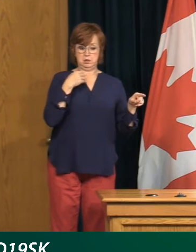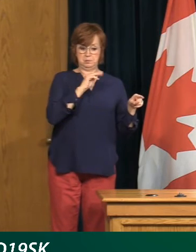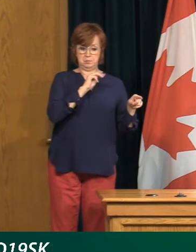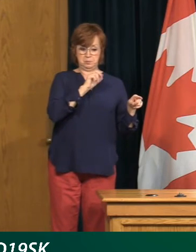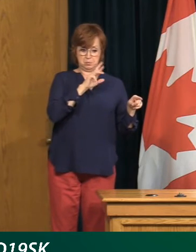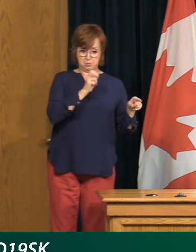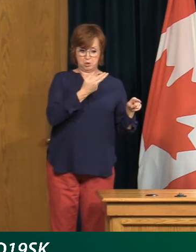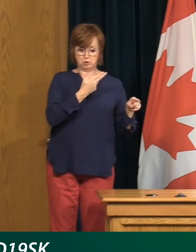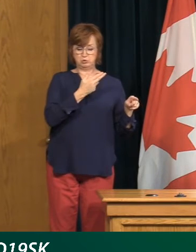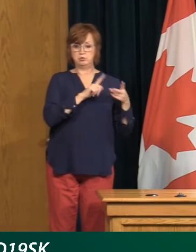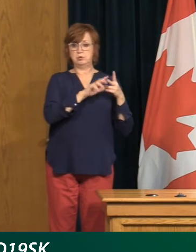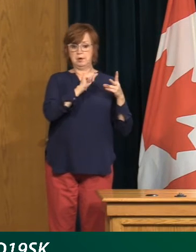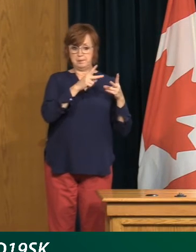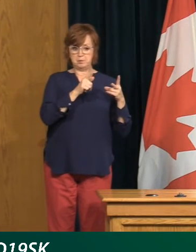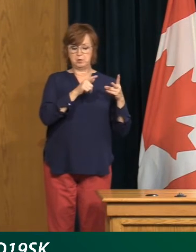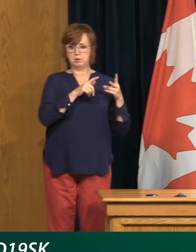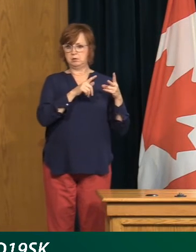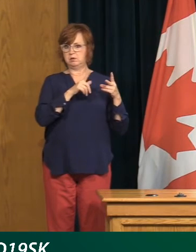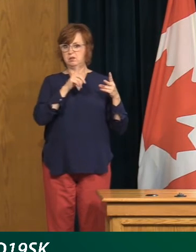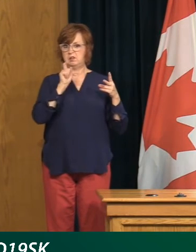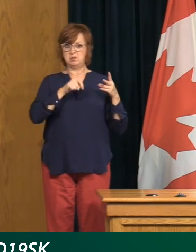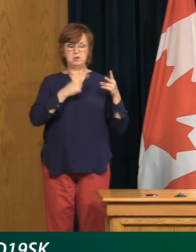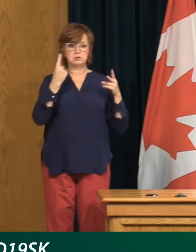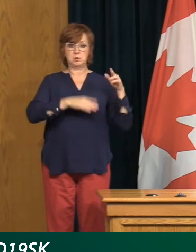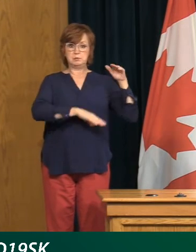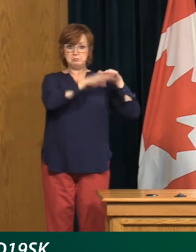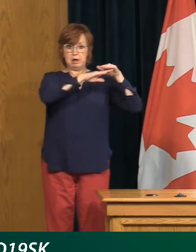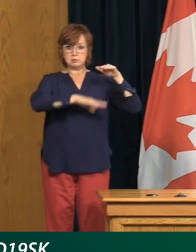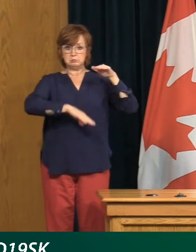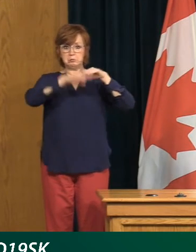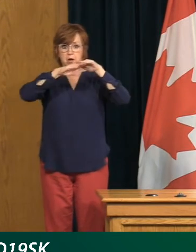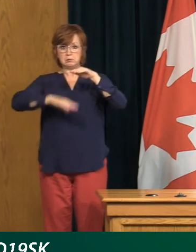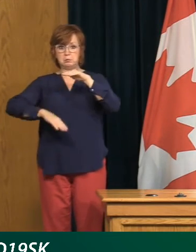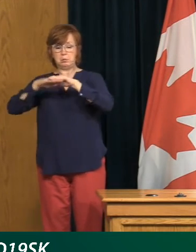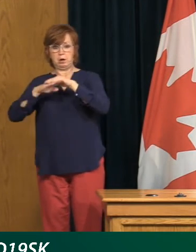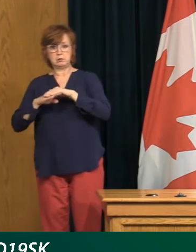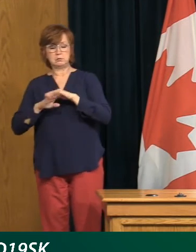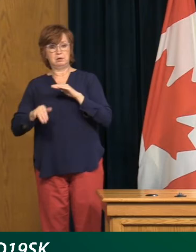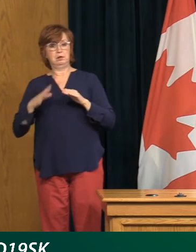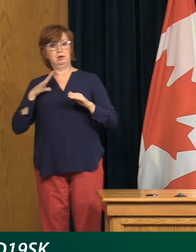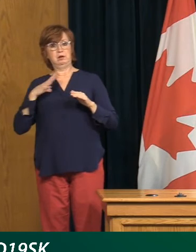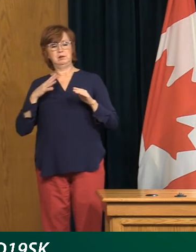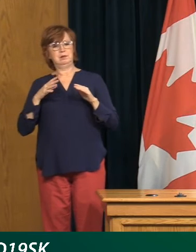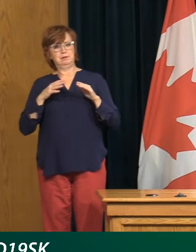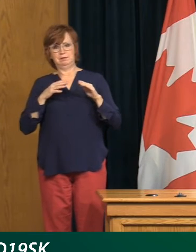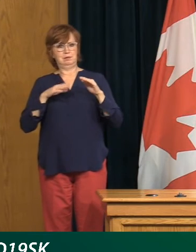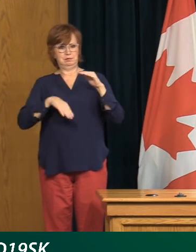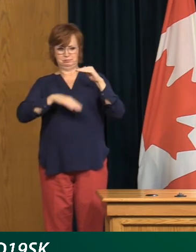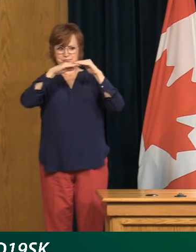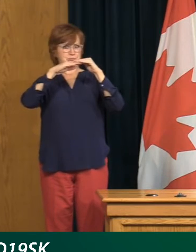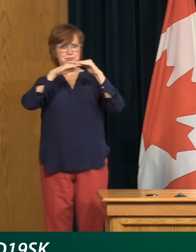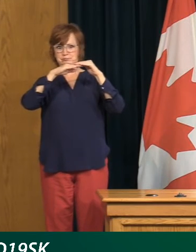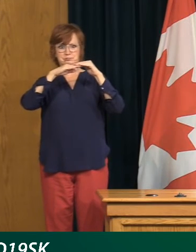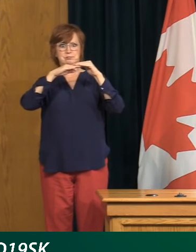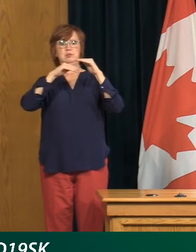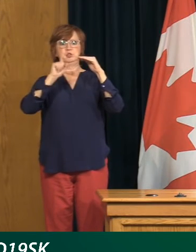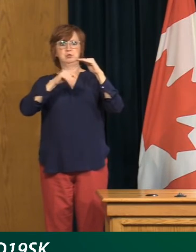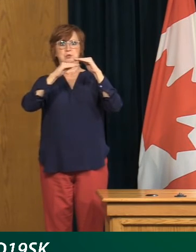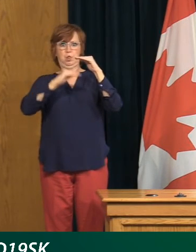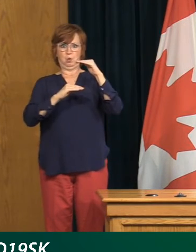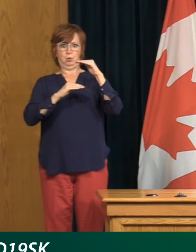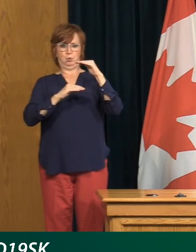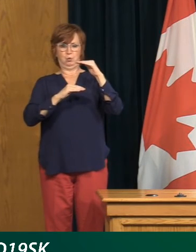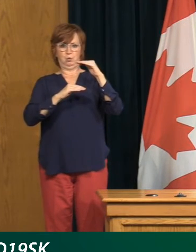you don't always have to be at the maximum all the time. I think all of us need to run below even the 15 limit.